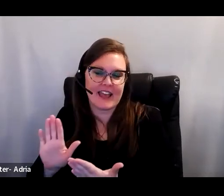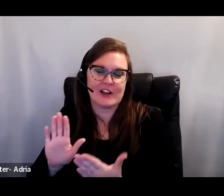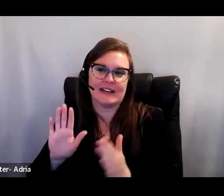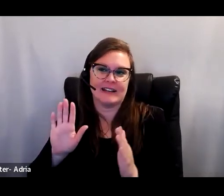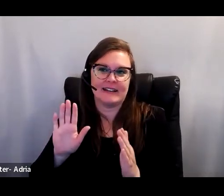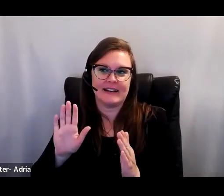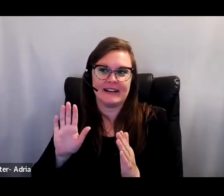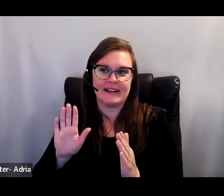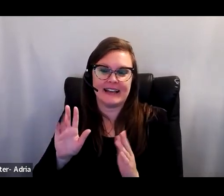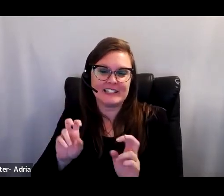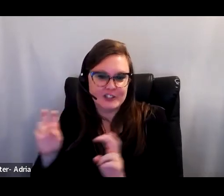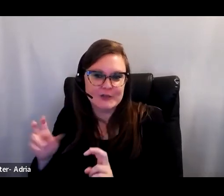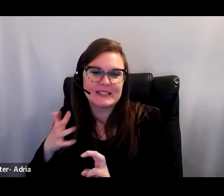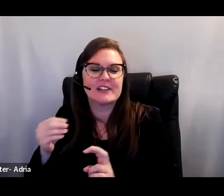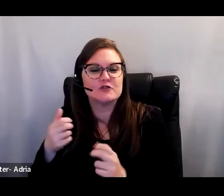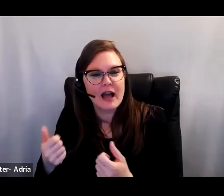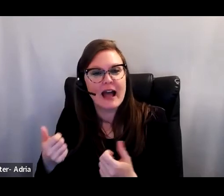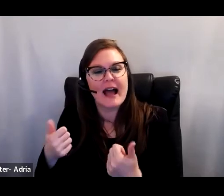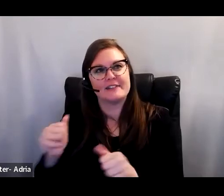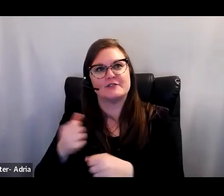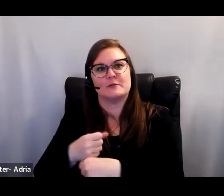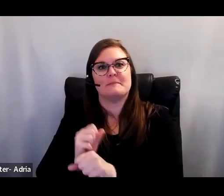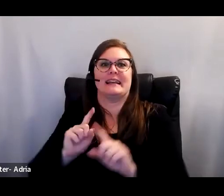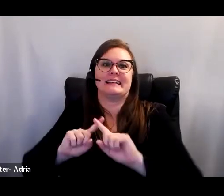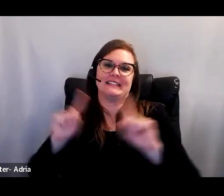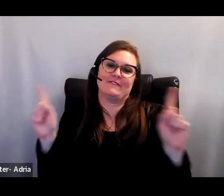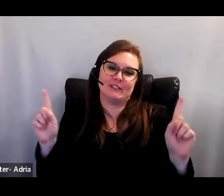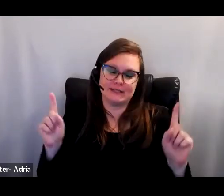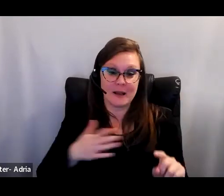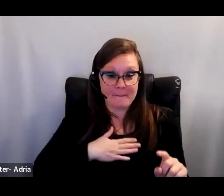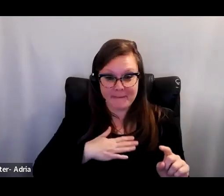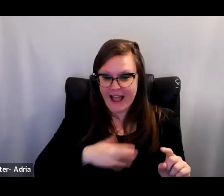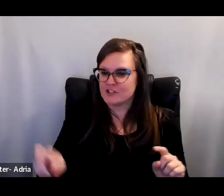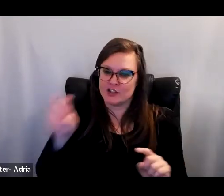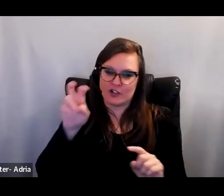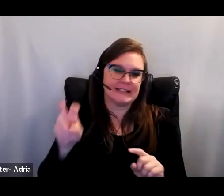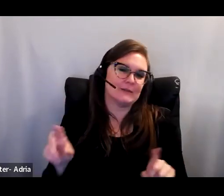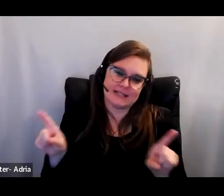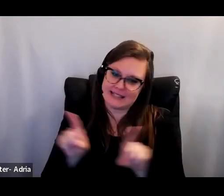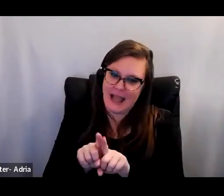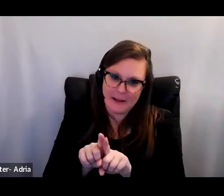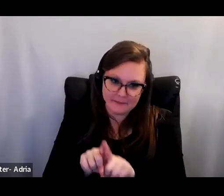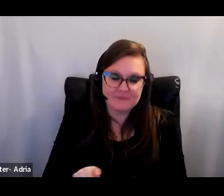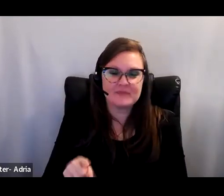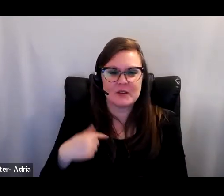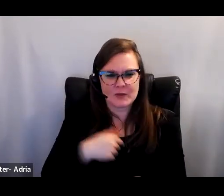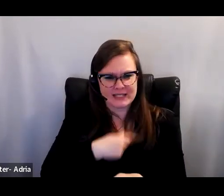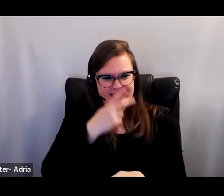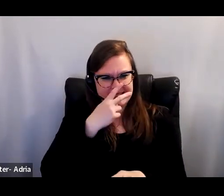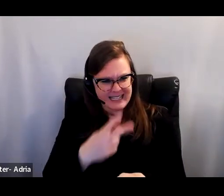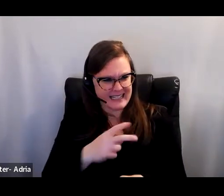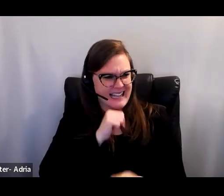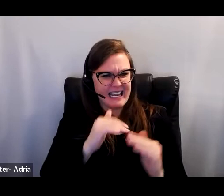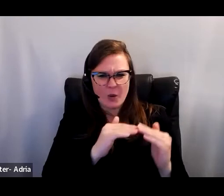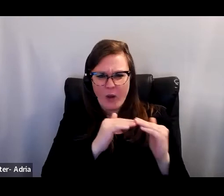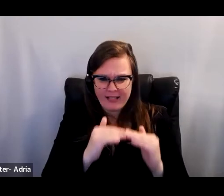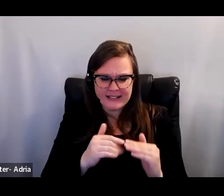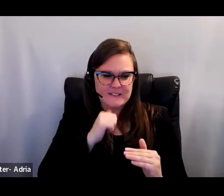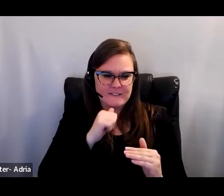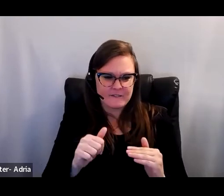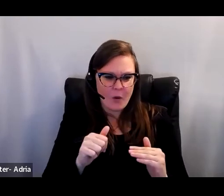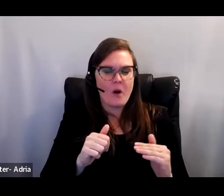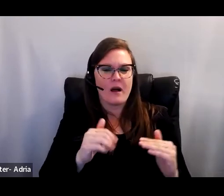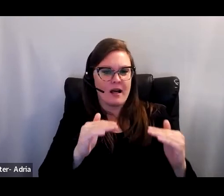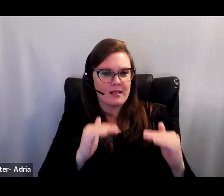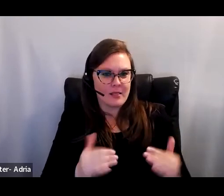My own journey was no exception. Deeply troubled by the ways in which schools reproduce inequalities for low-income students and students of color,